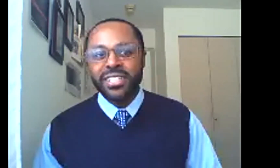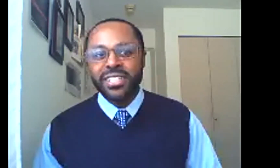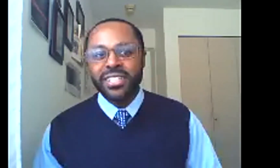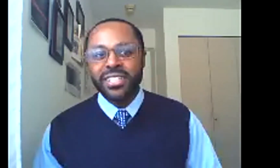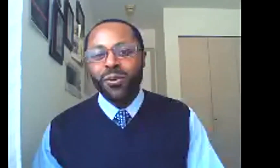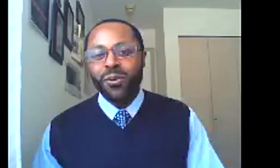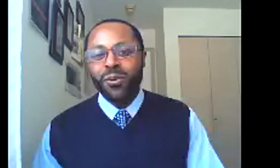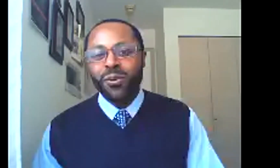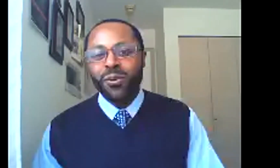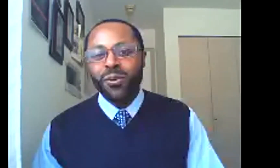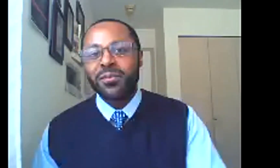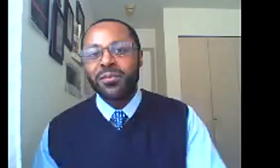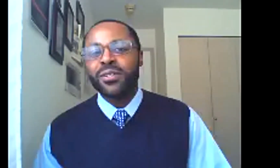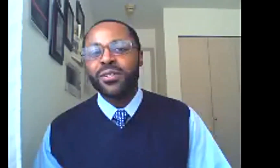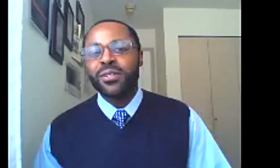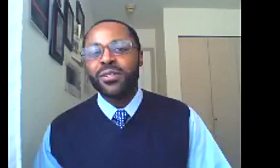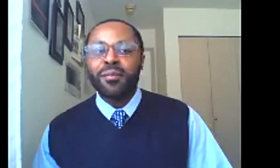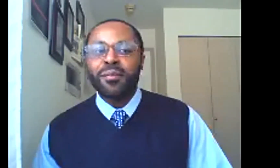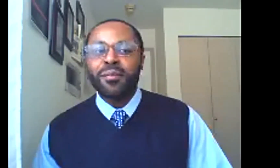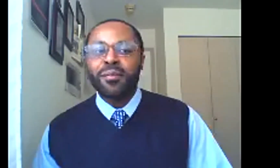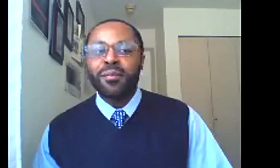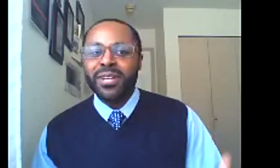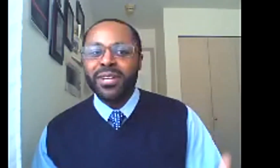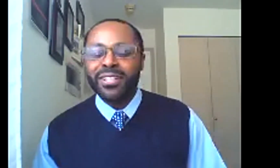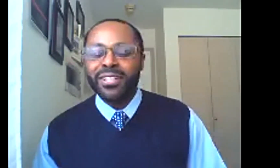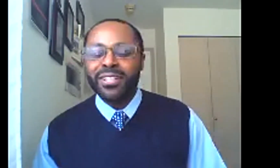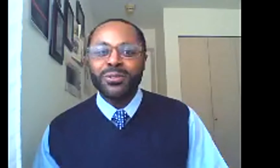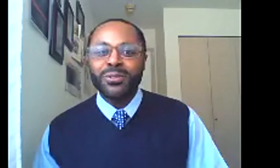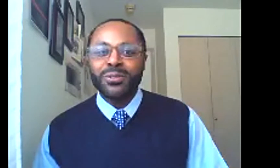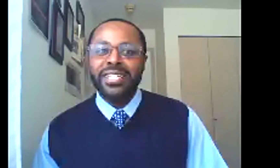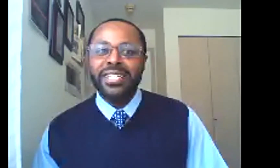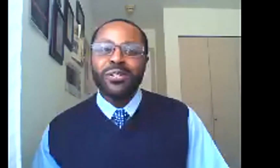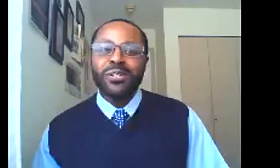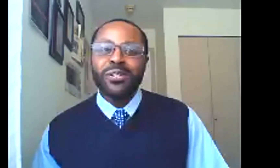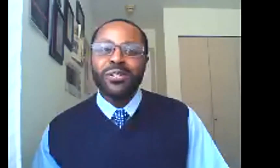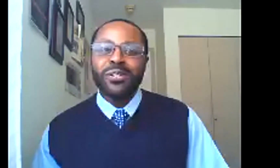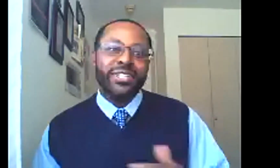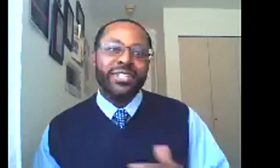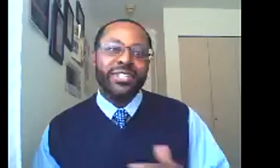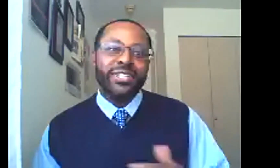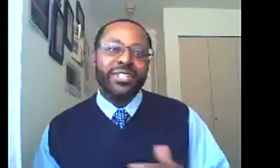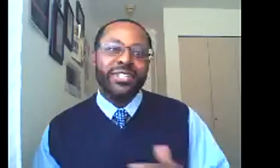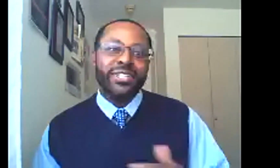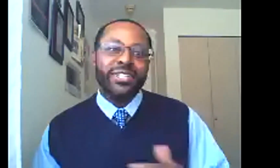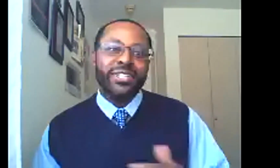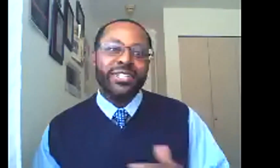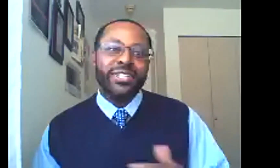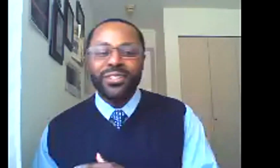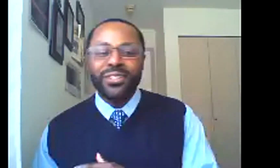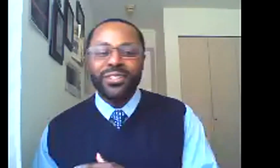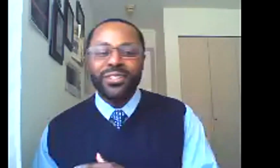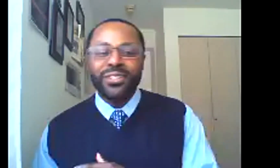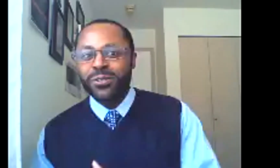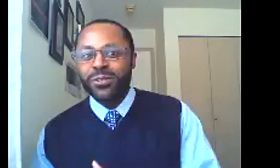constructed over a number of years. And so, um, for any of my colleagues who study, you know, you know, Chinese history